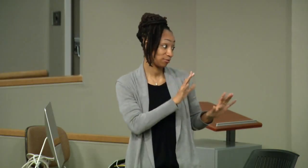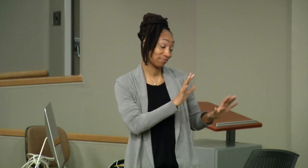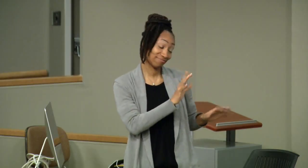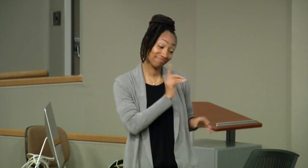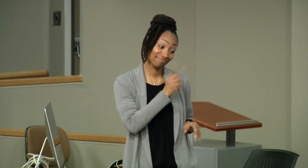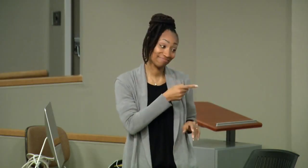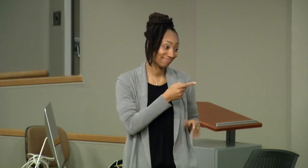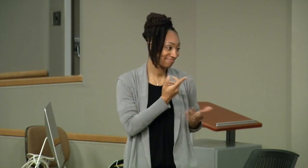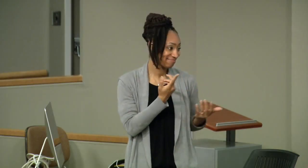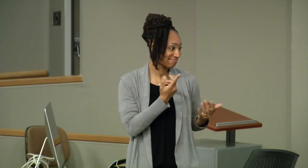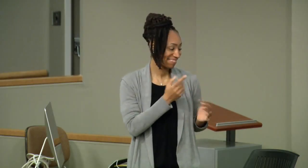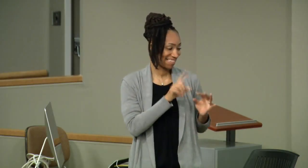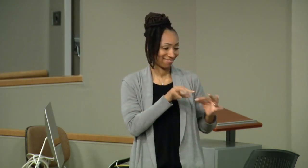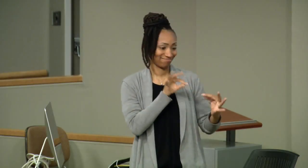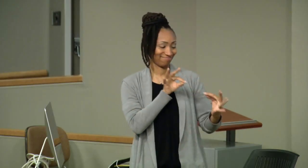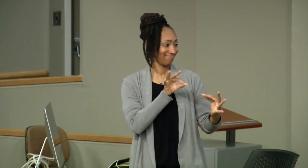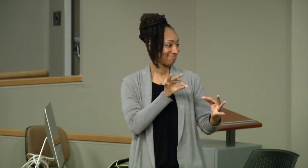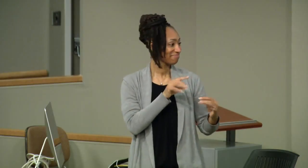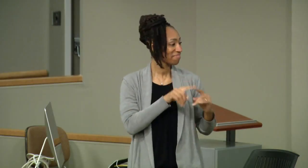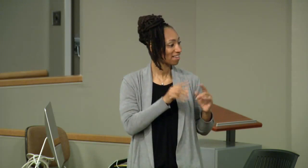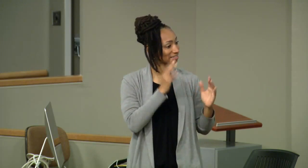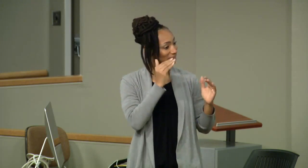That was a great answer. those were really